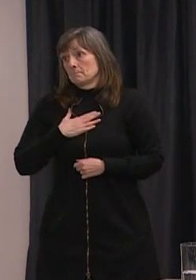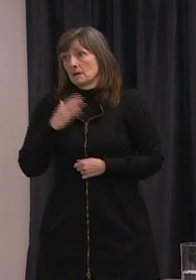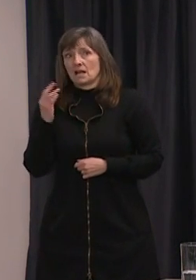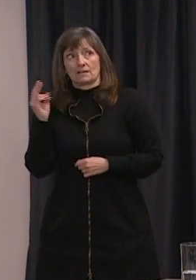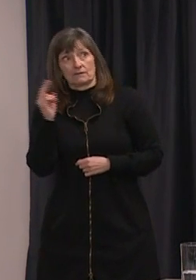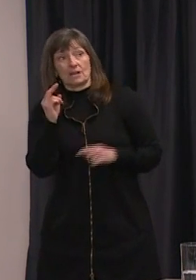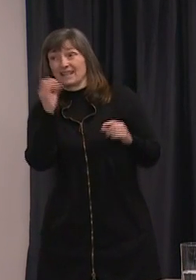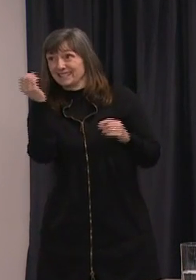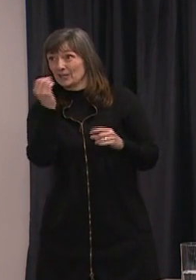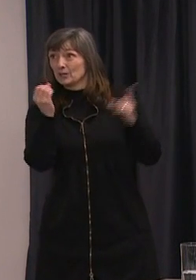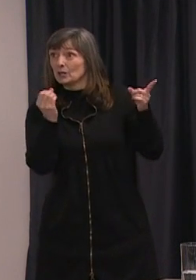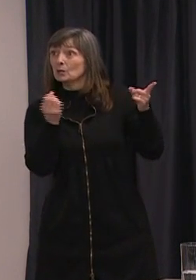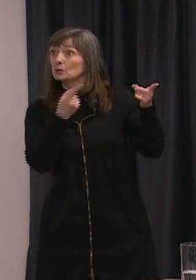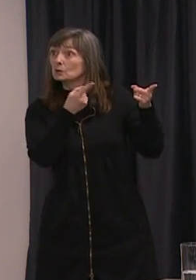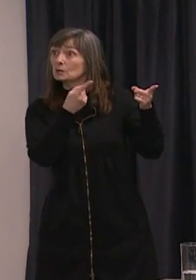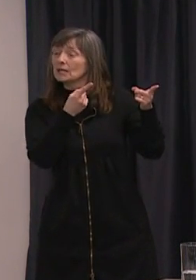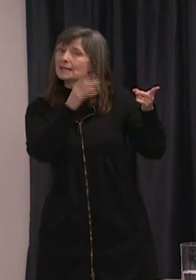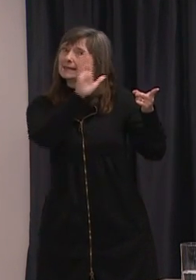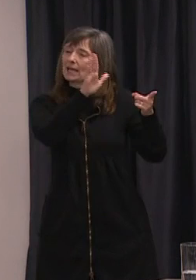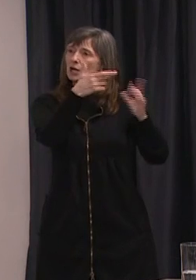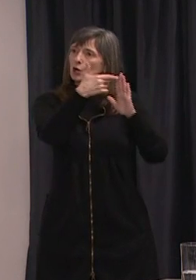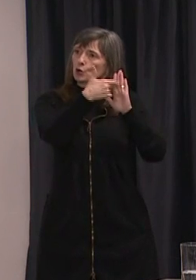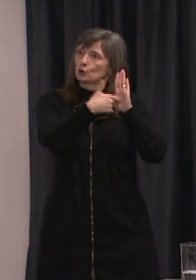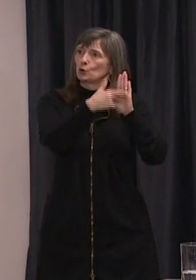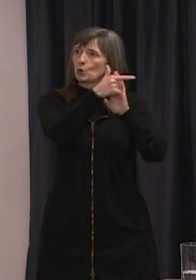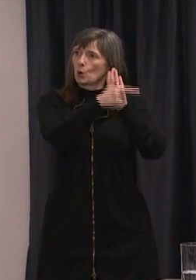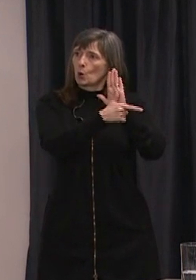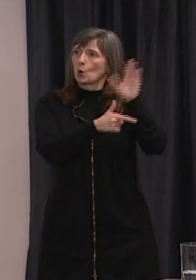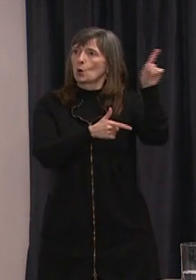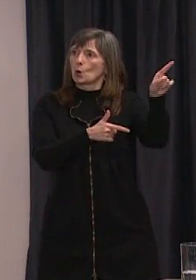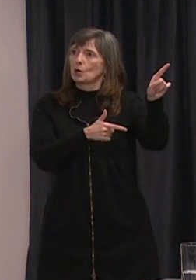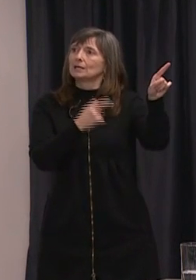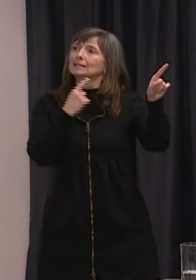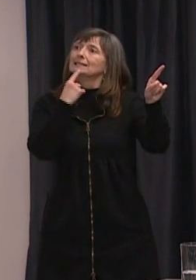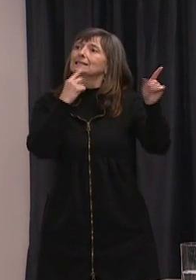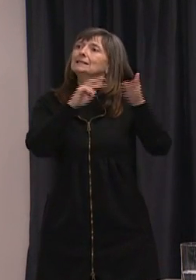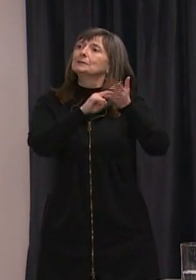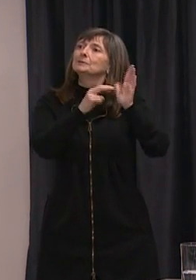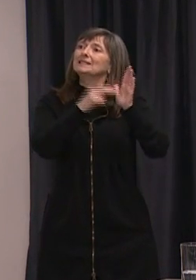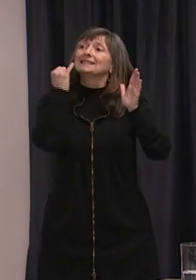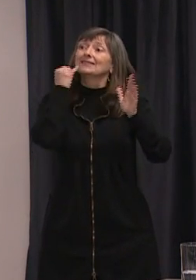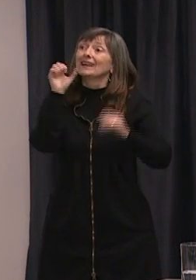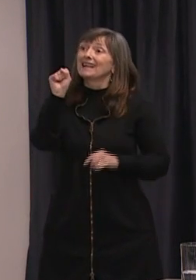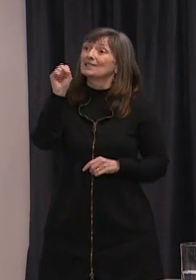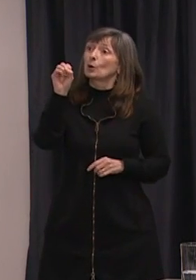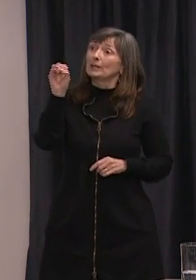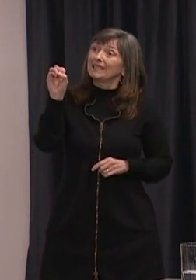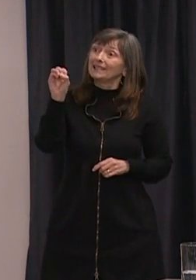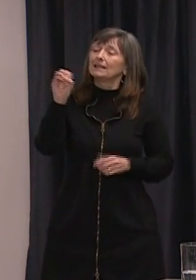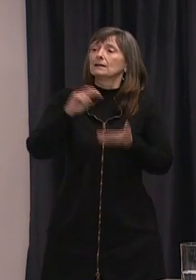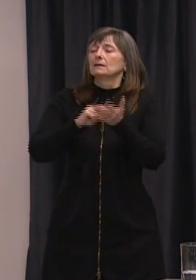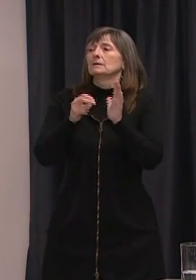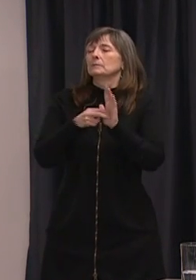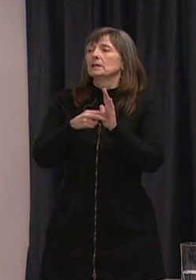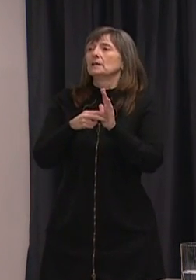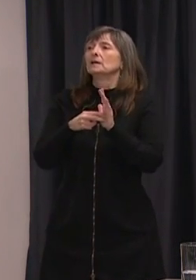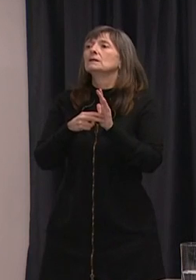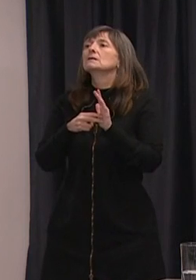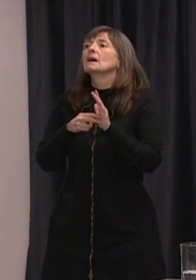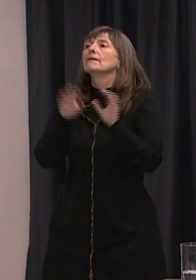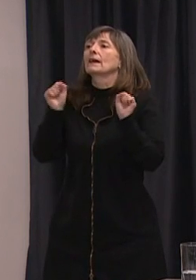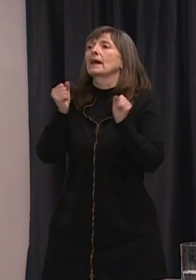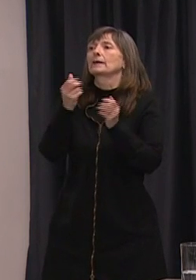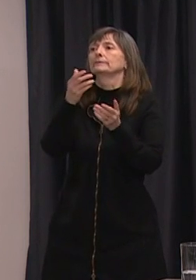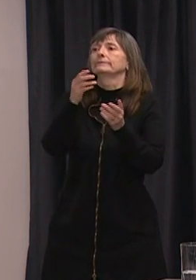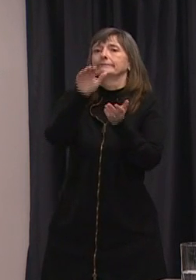Ontario's action is under their regulations and legislation it allows money to flow more freely into certain areas that wouldn't otherwise have access to